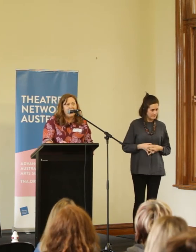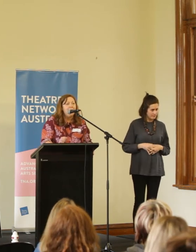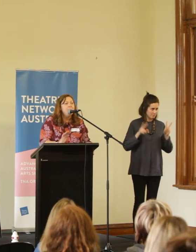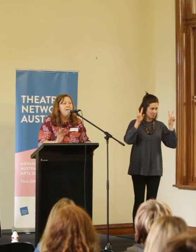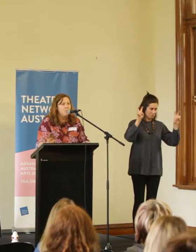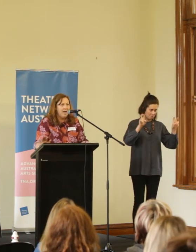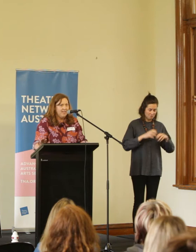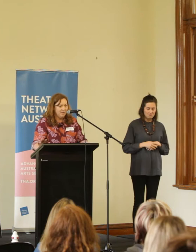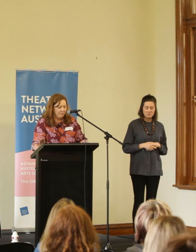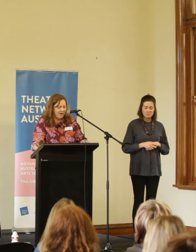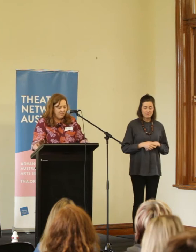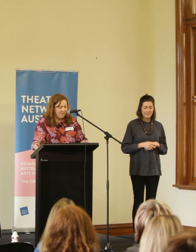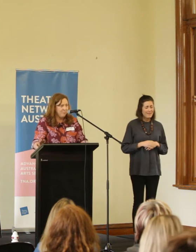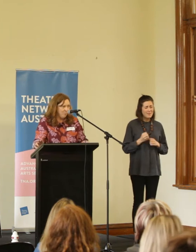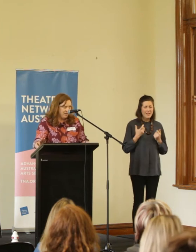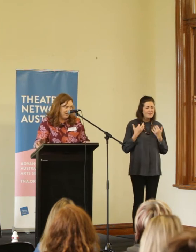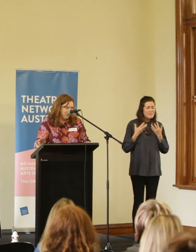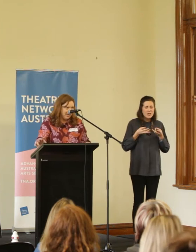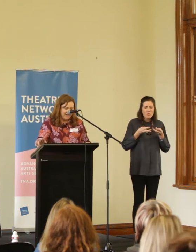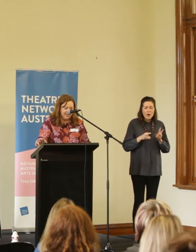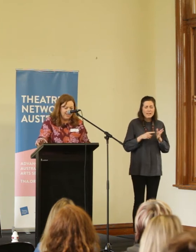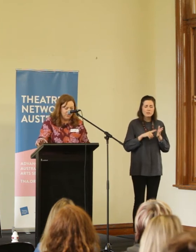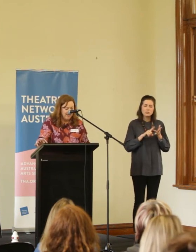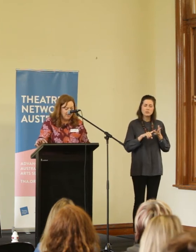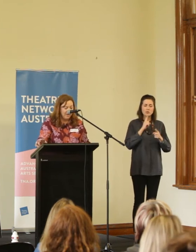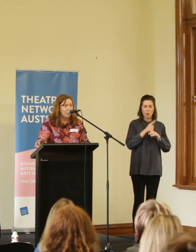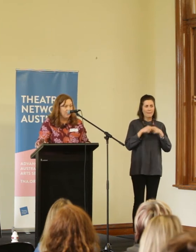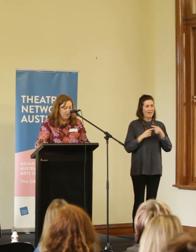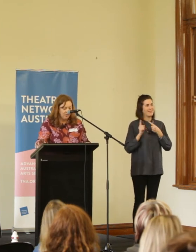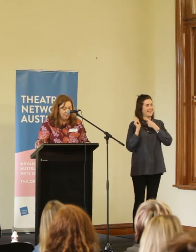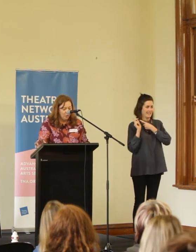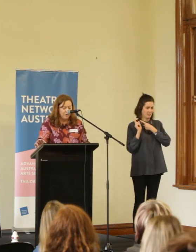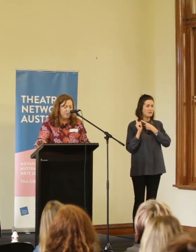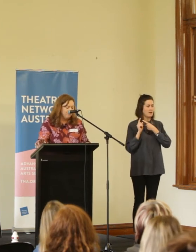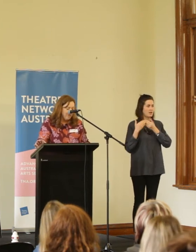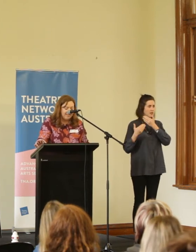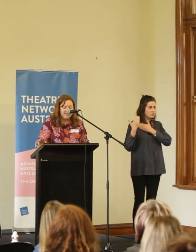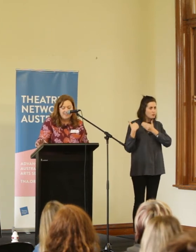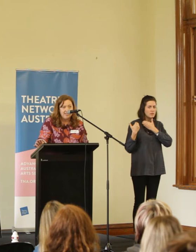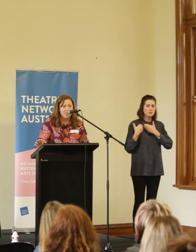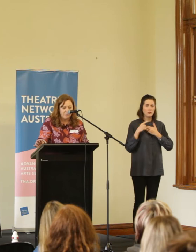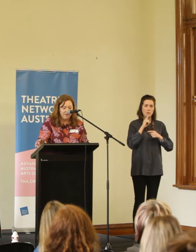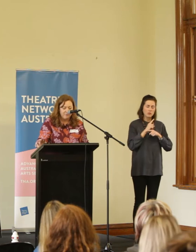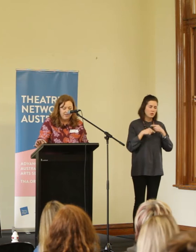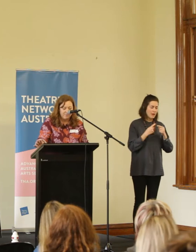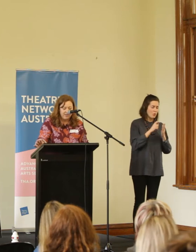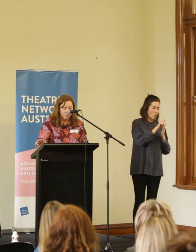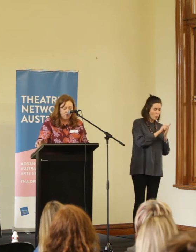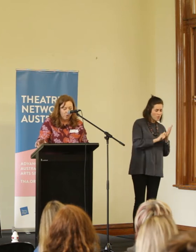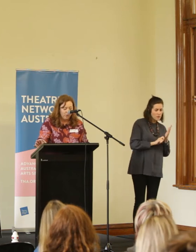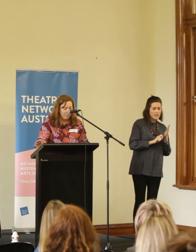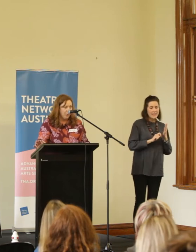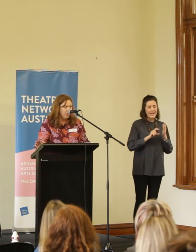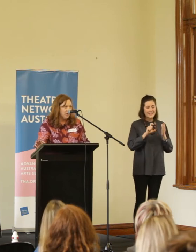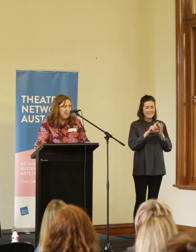There are many ways of framing this moment in Australian art history and there are questions of authorship, morality, censorship and free speech